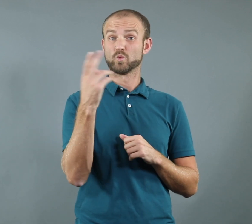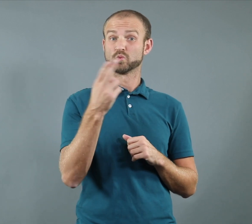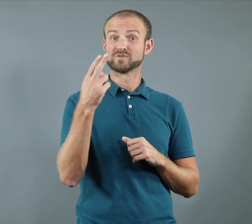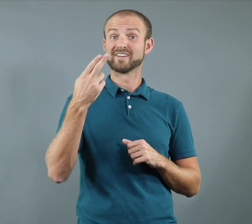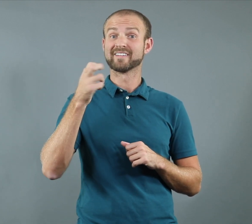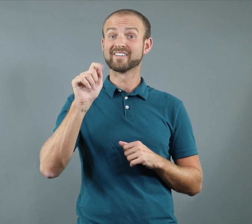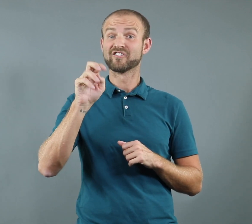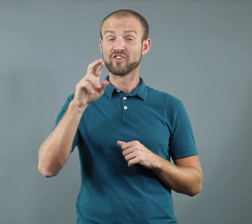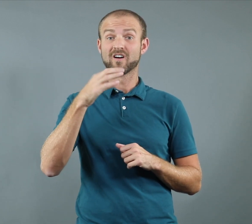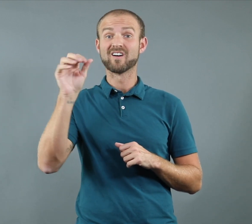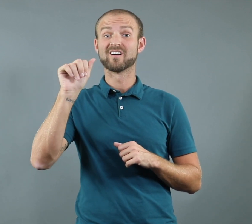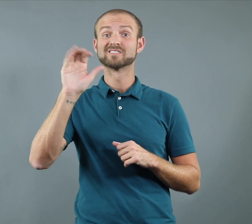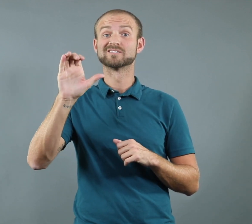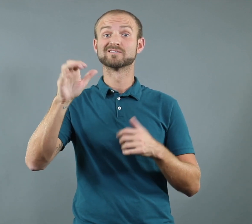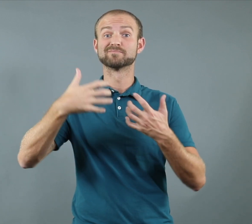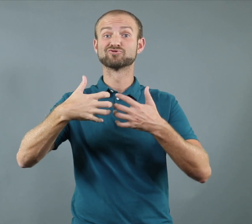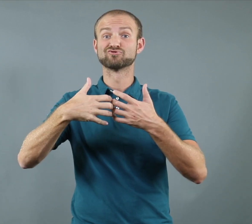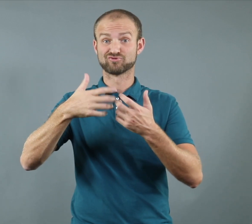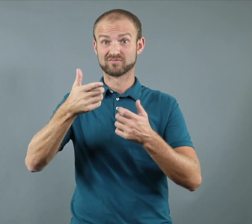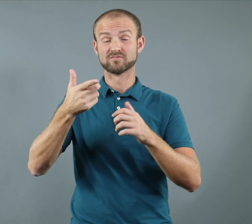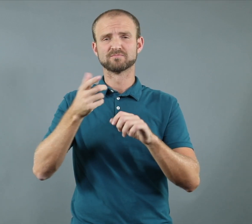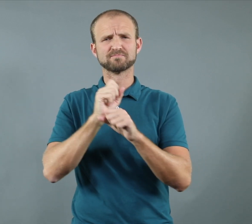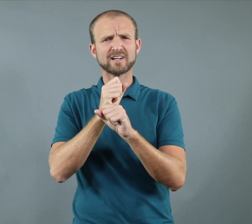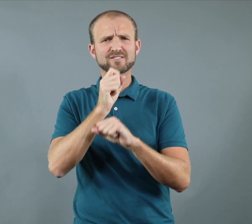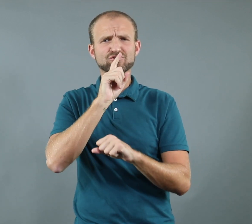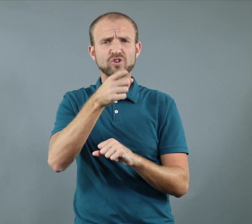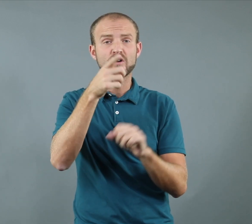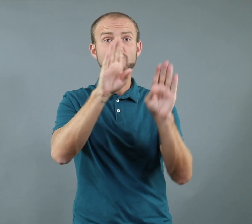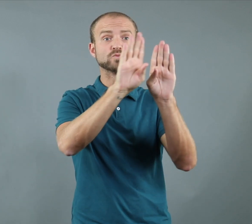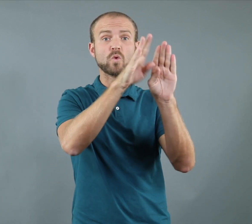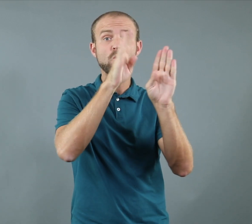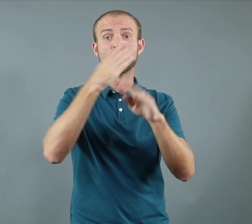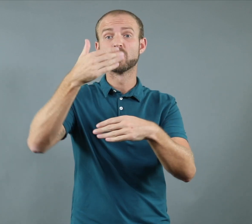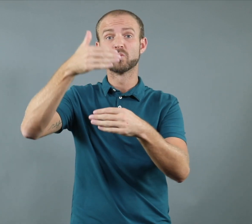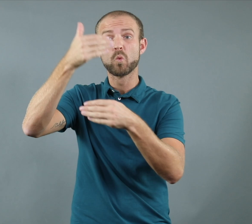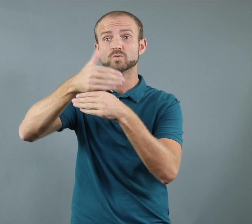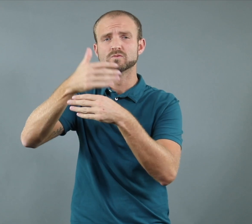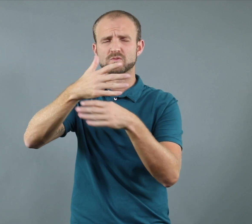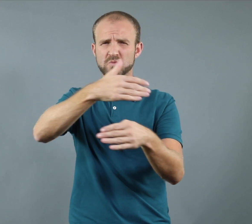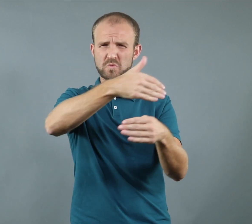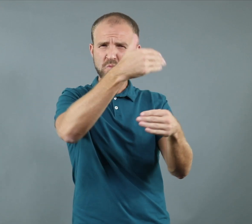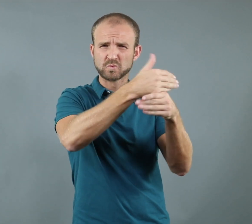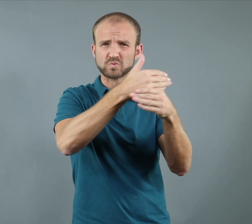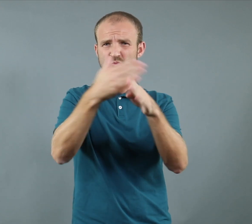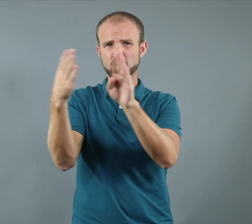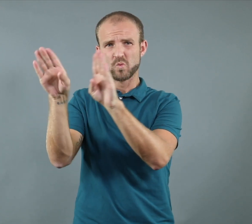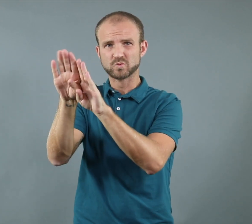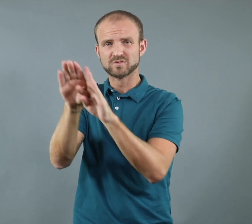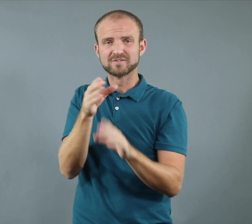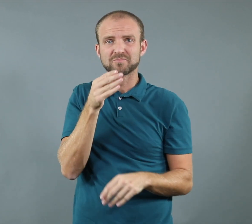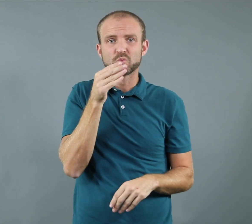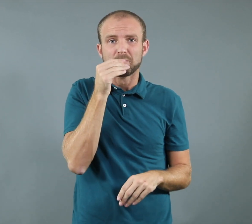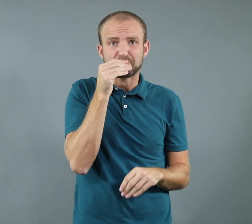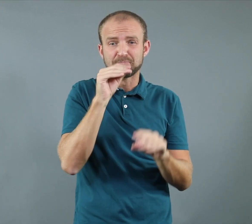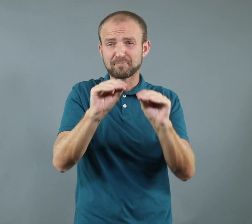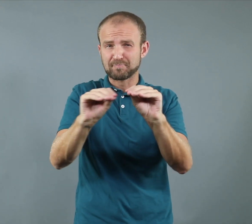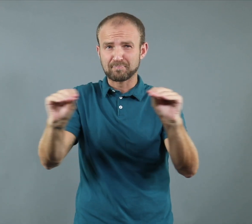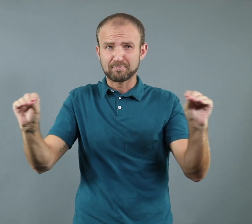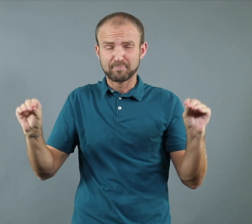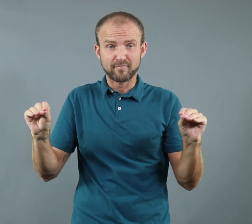When your heater or air conditioning is on, make sure you close your doors and windows completely to prevent either hot